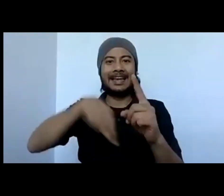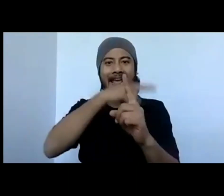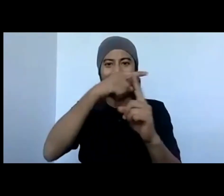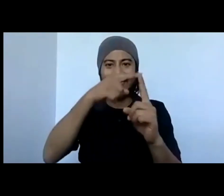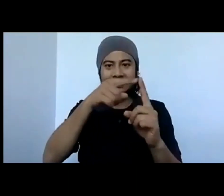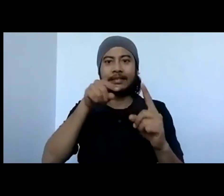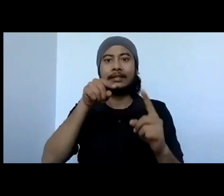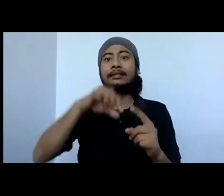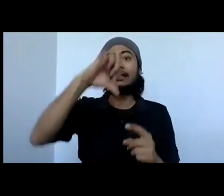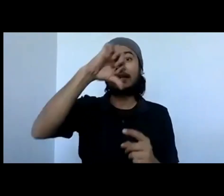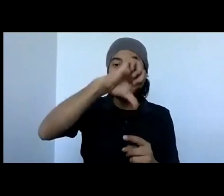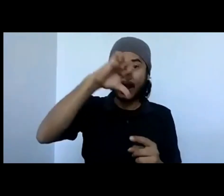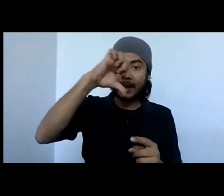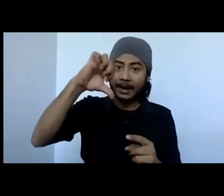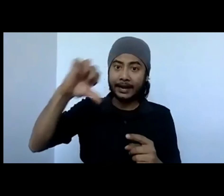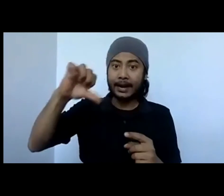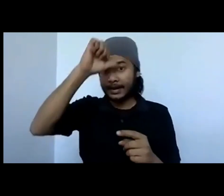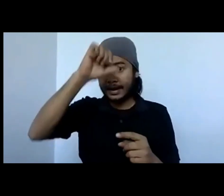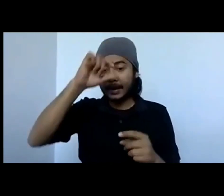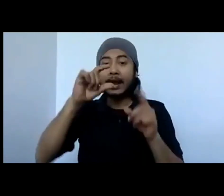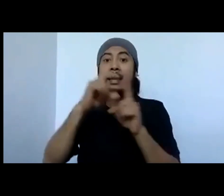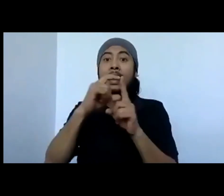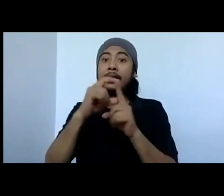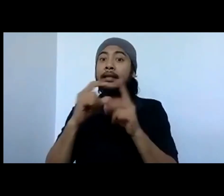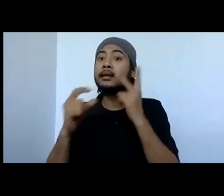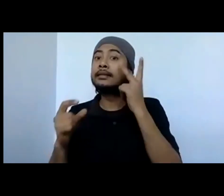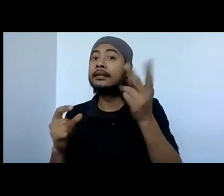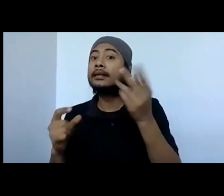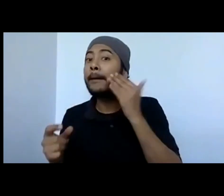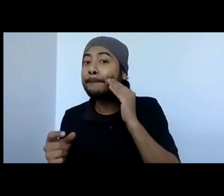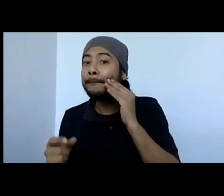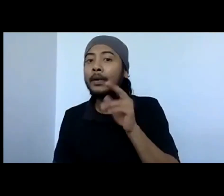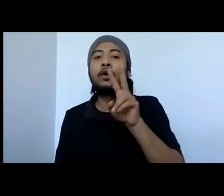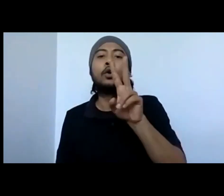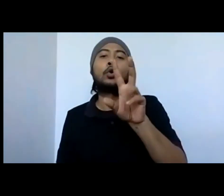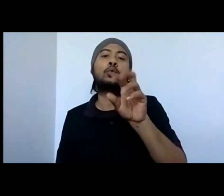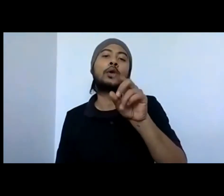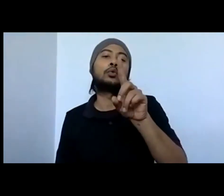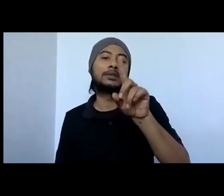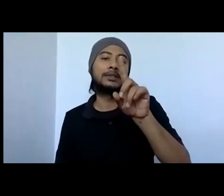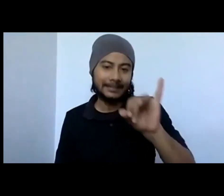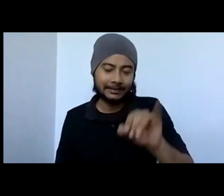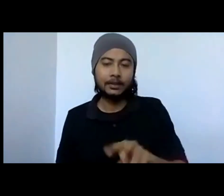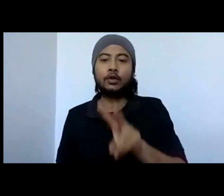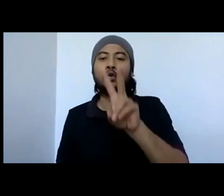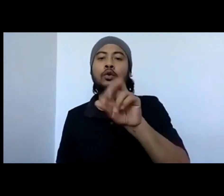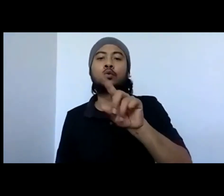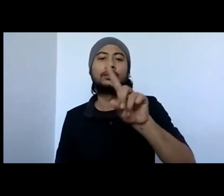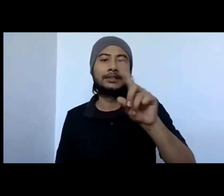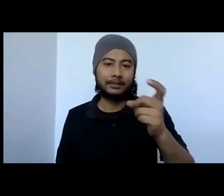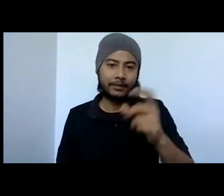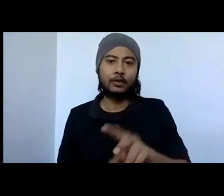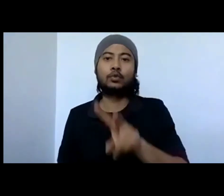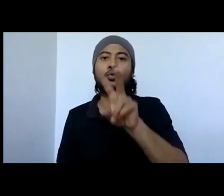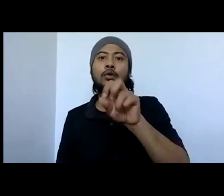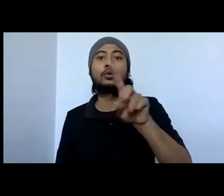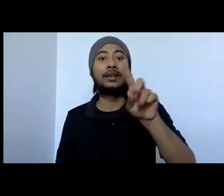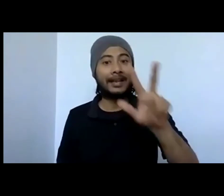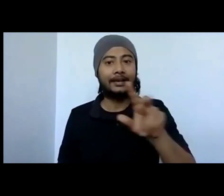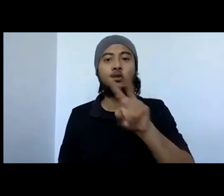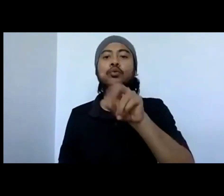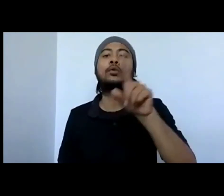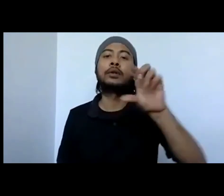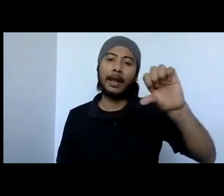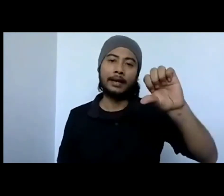I'm sure very many of us have the answer. It was in 2016. It was in 2017, 18, 19. But the beauty